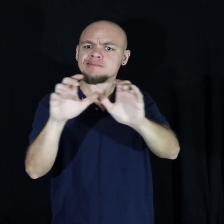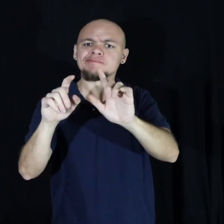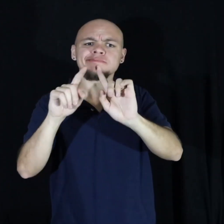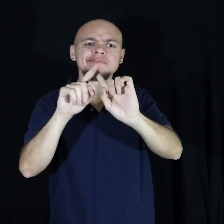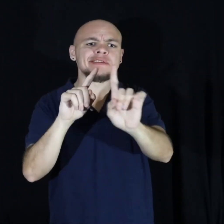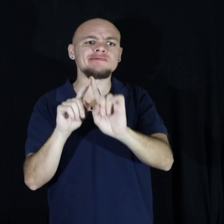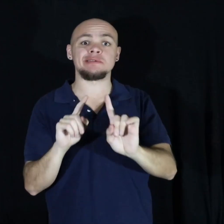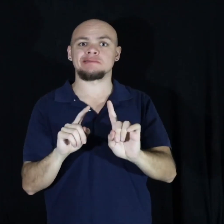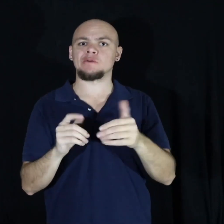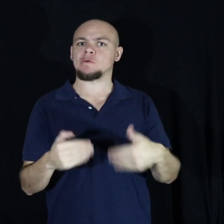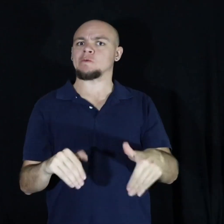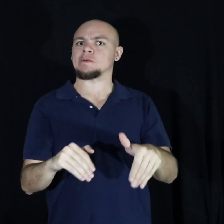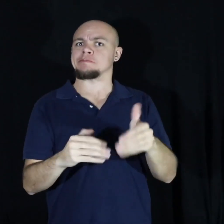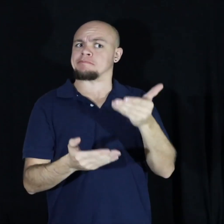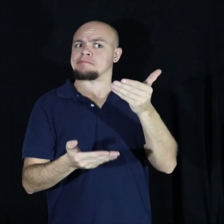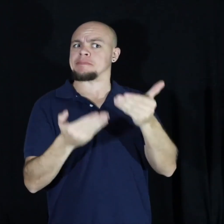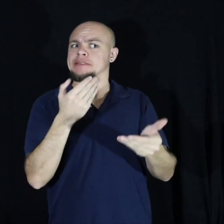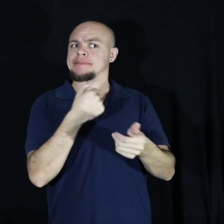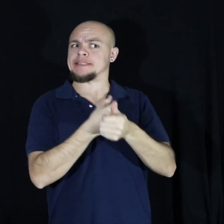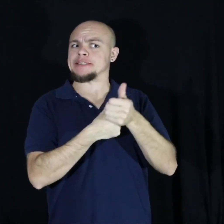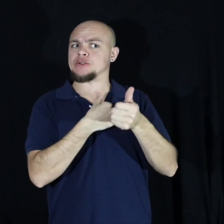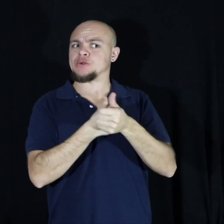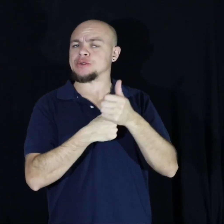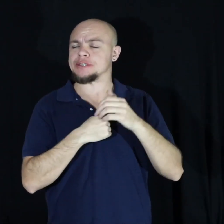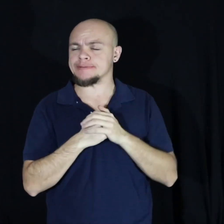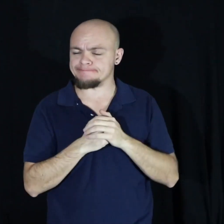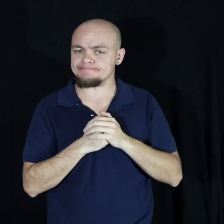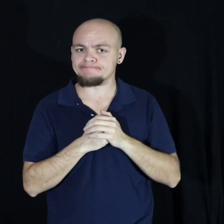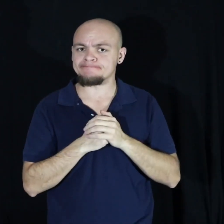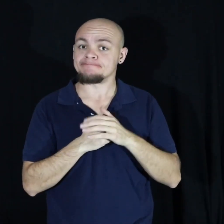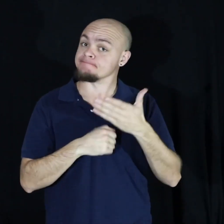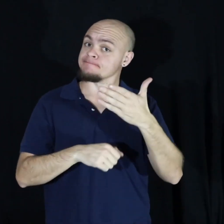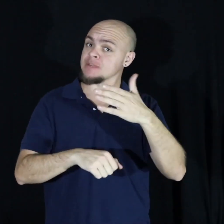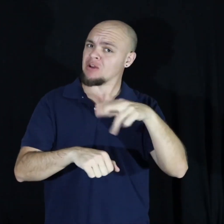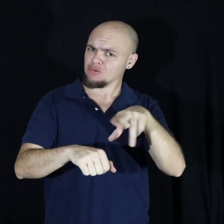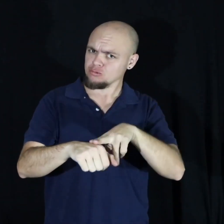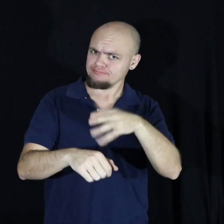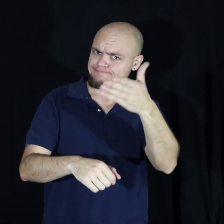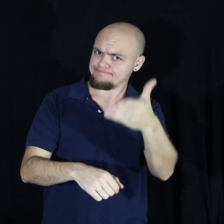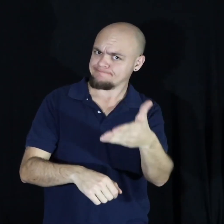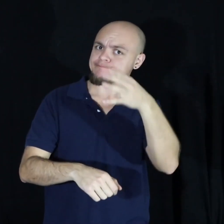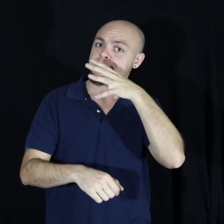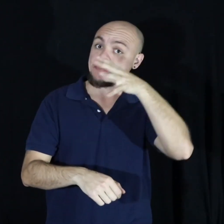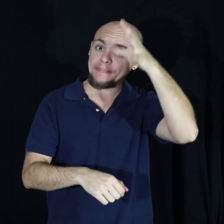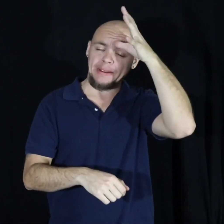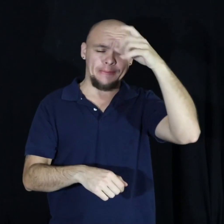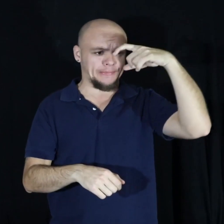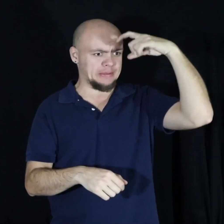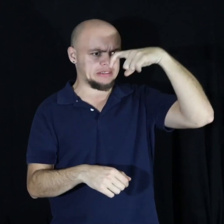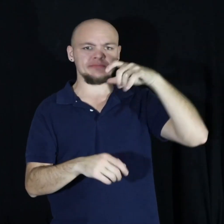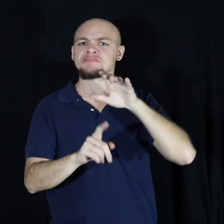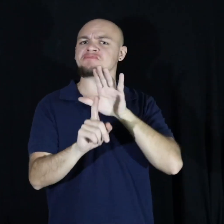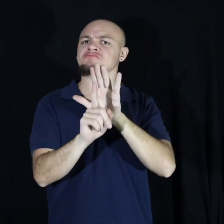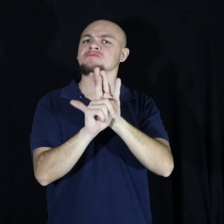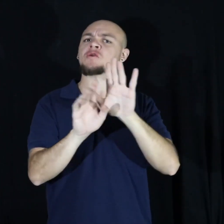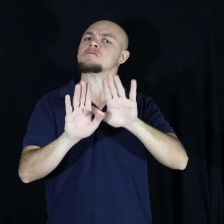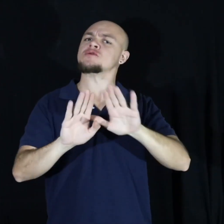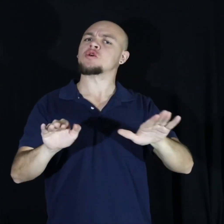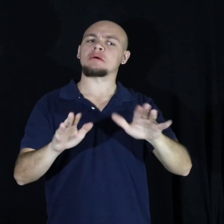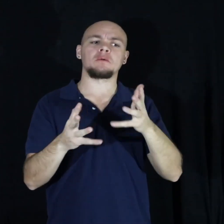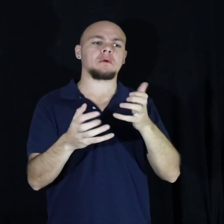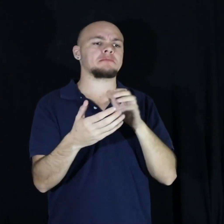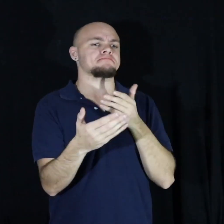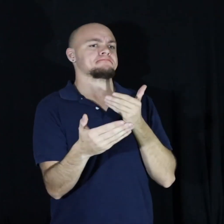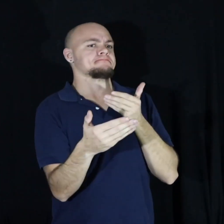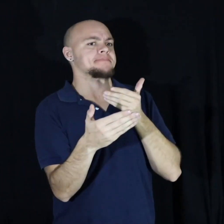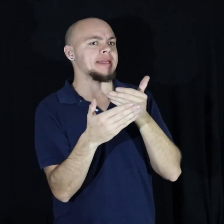they could possibly be dangerous and of course you as a wise parent you don't want your child to be near someone